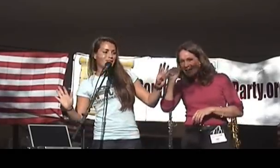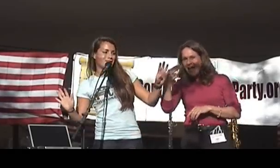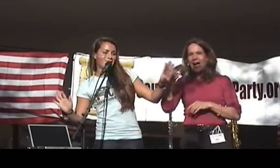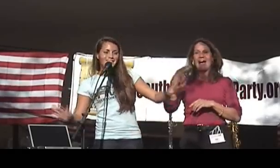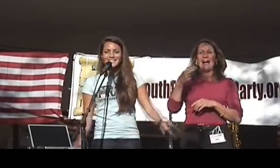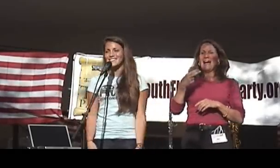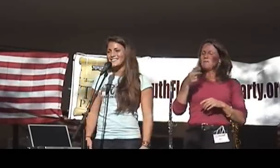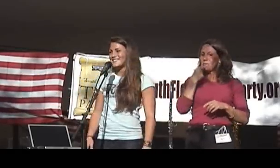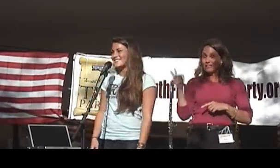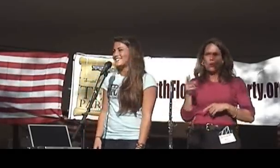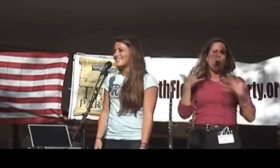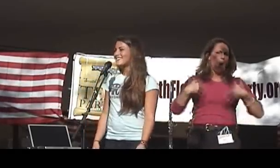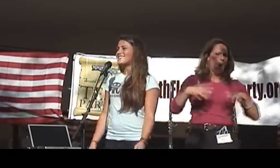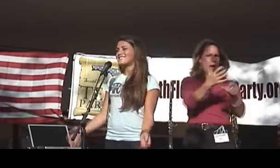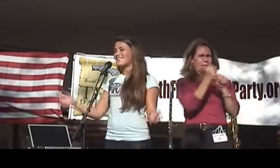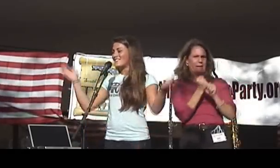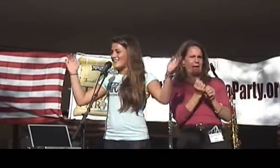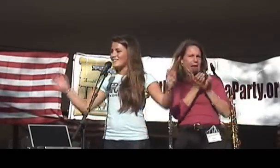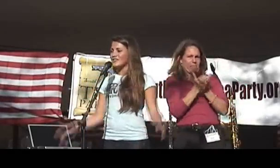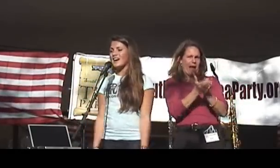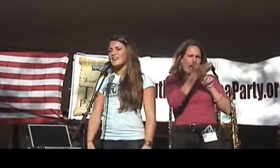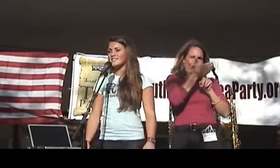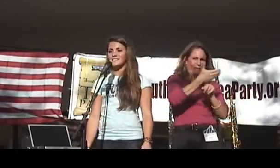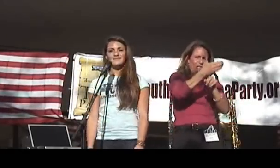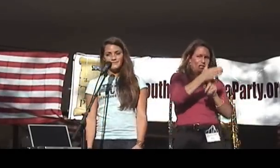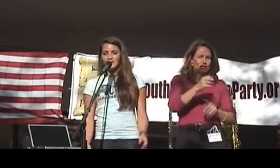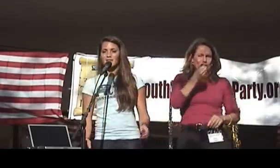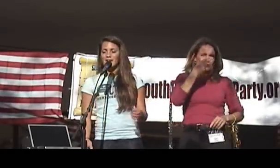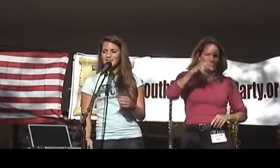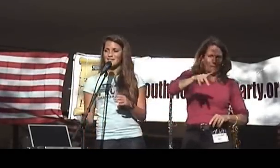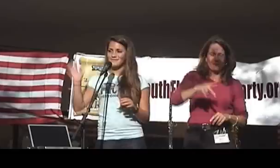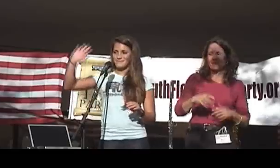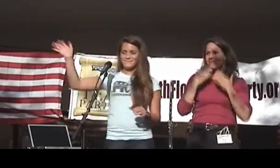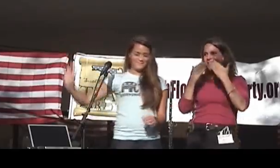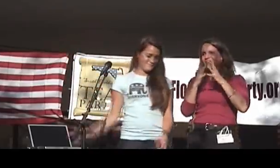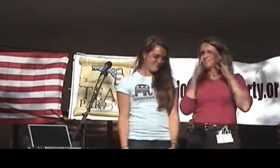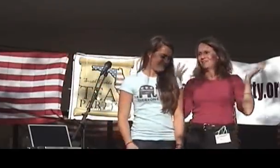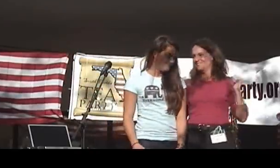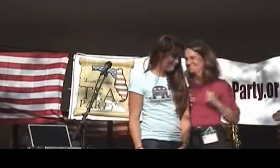a pirate ship. So thank you guys very much.